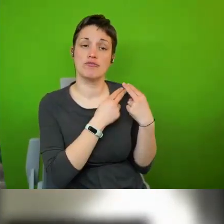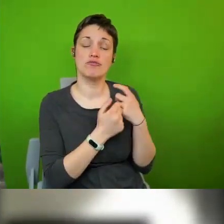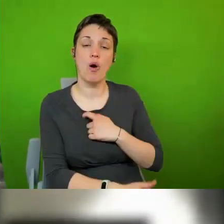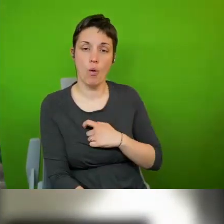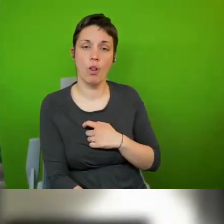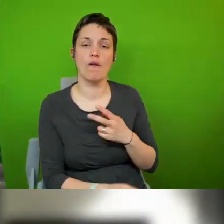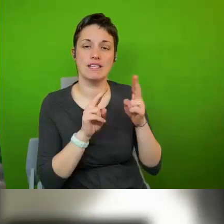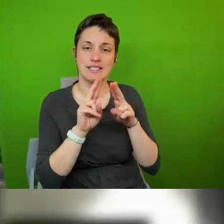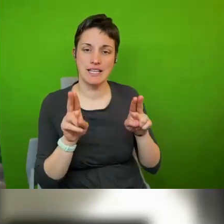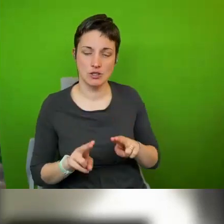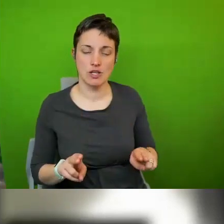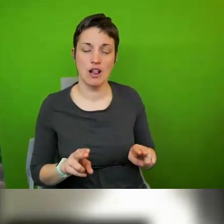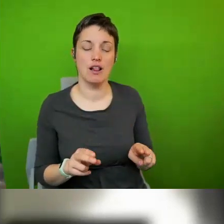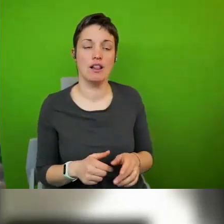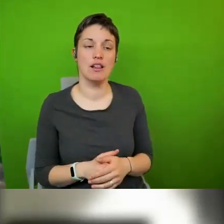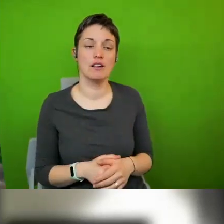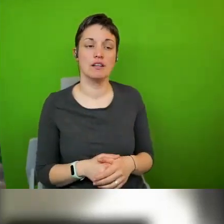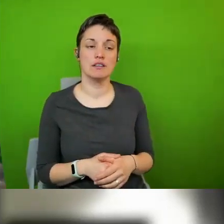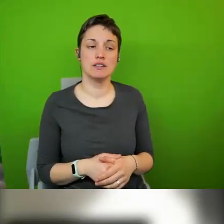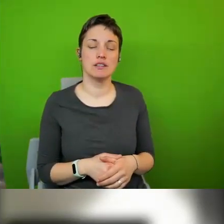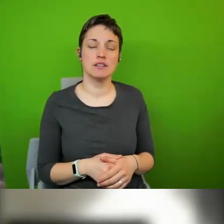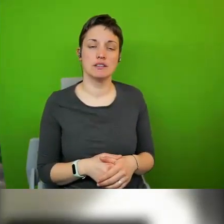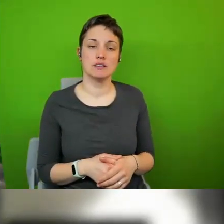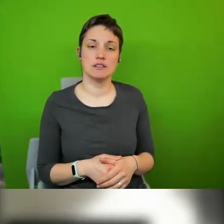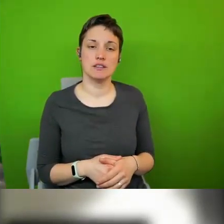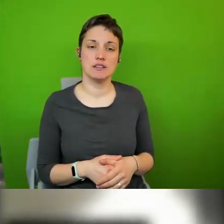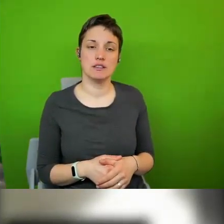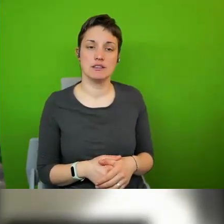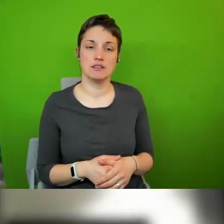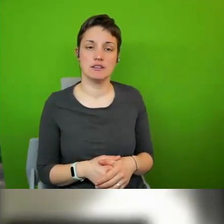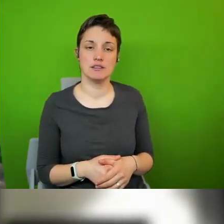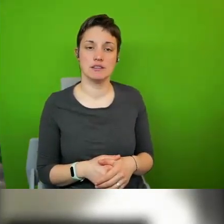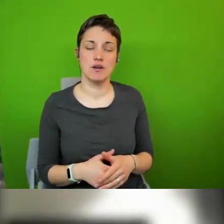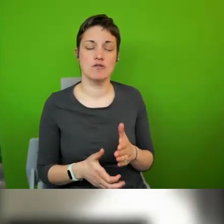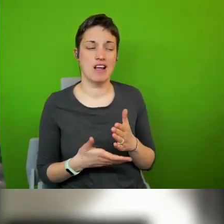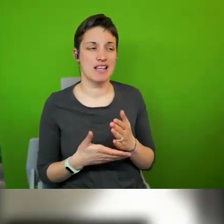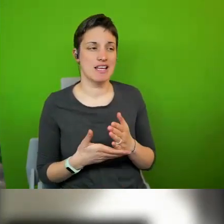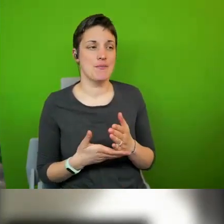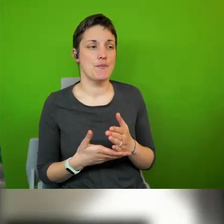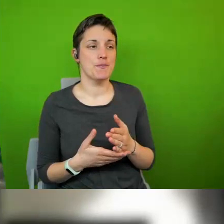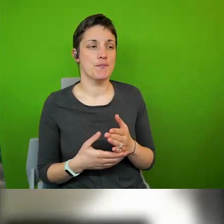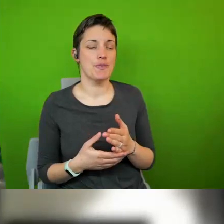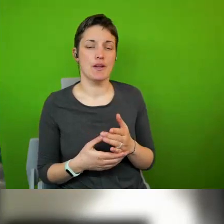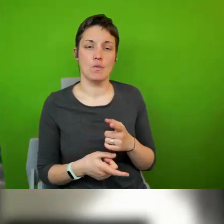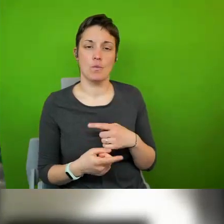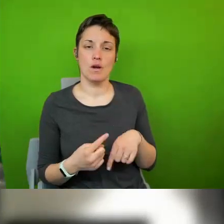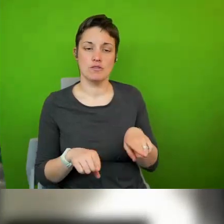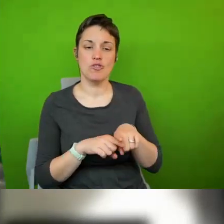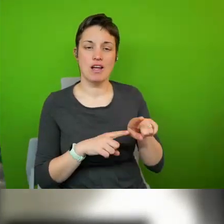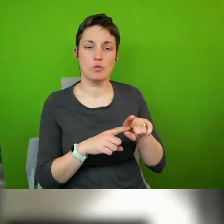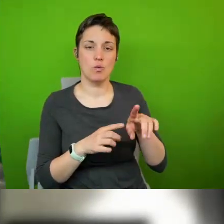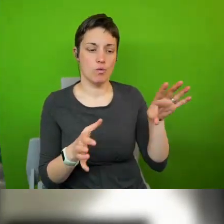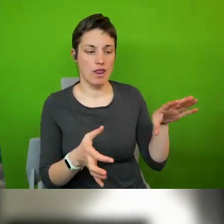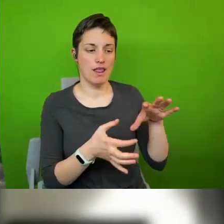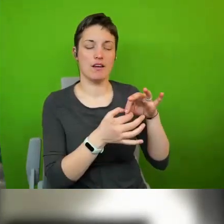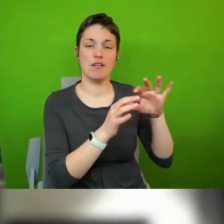perspective here has always been to create the close link between the global and the local that's the whole point